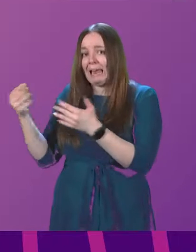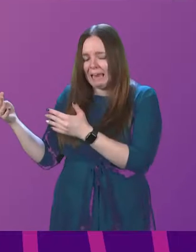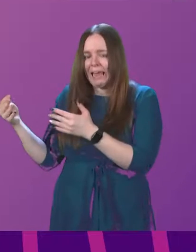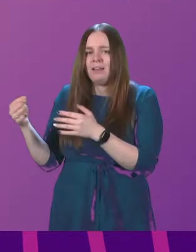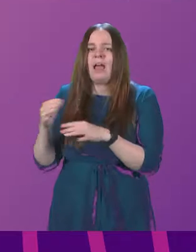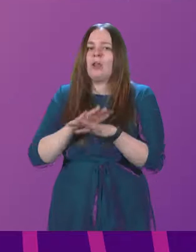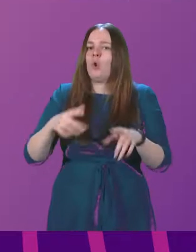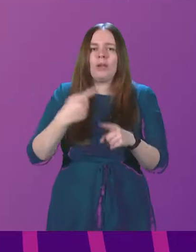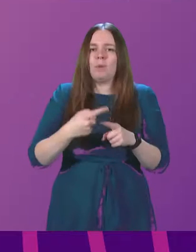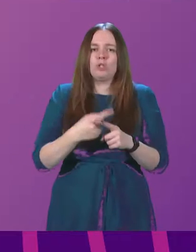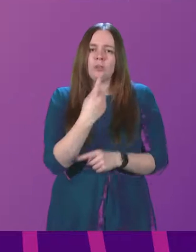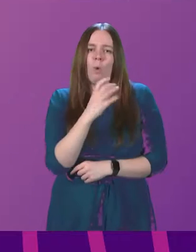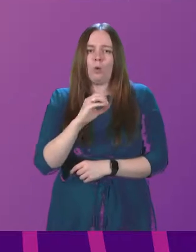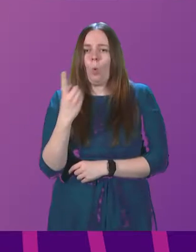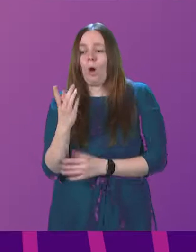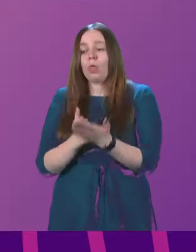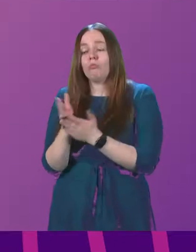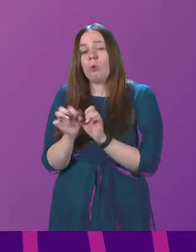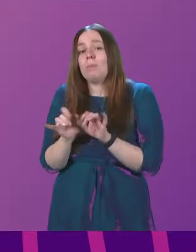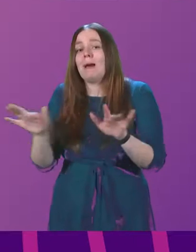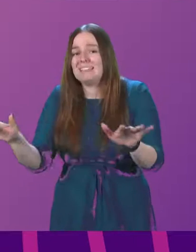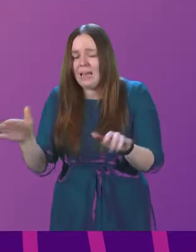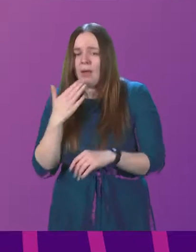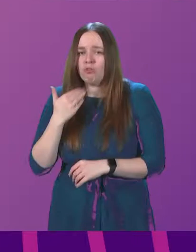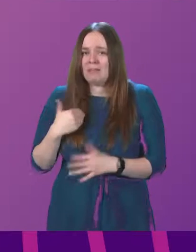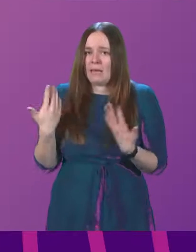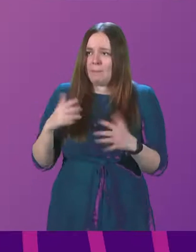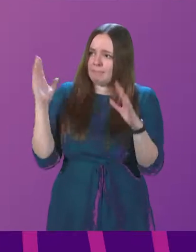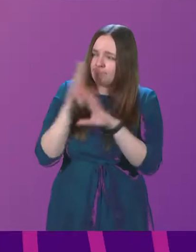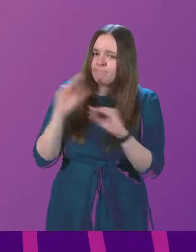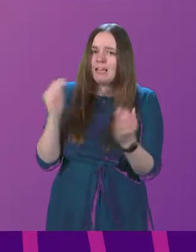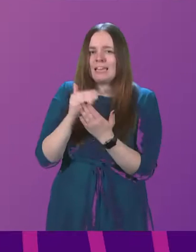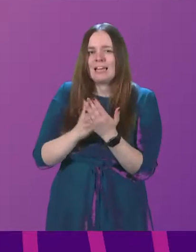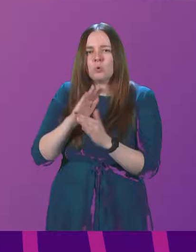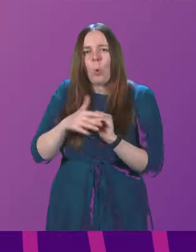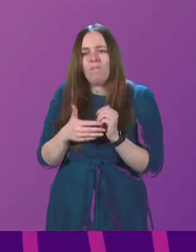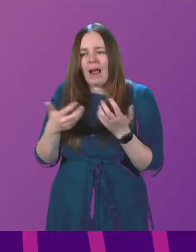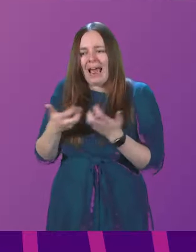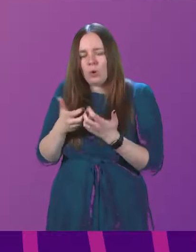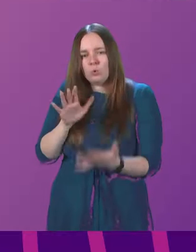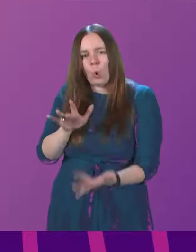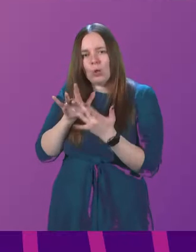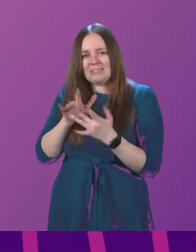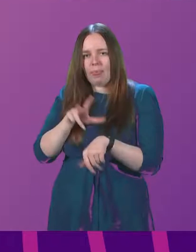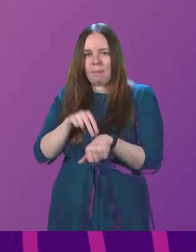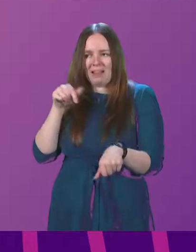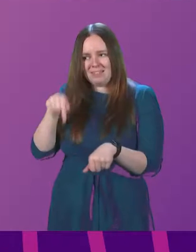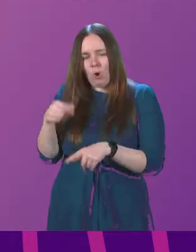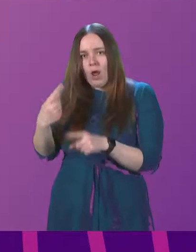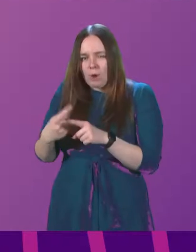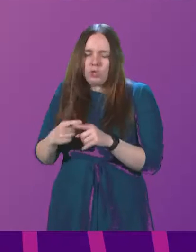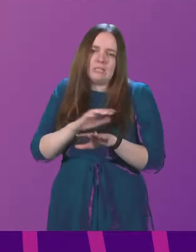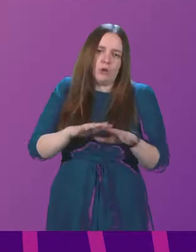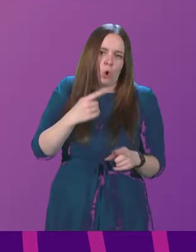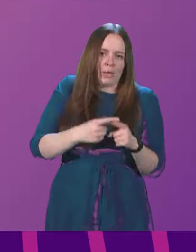101 services throughout the pandemic and have recently issued guidance to the public on the different ways to contact the police for emergencies and for non